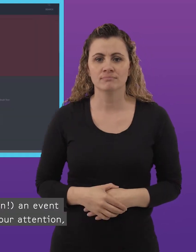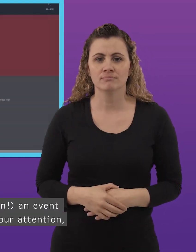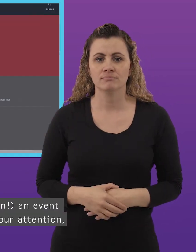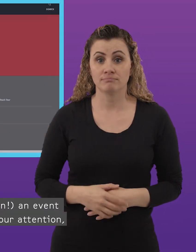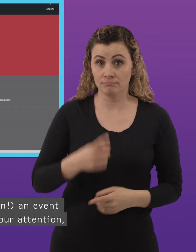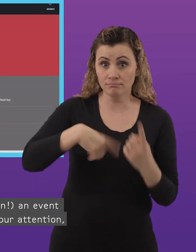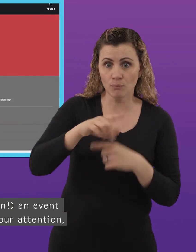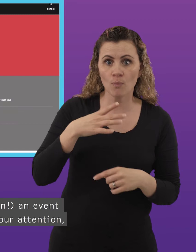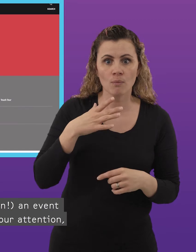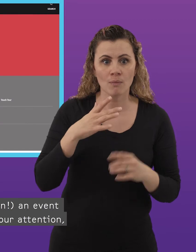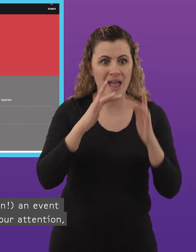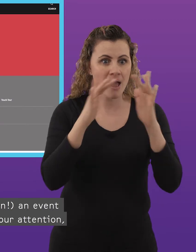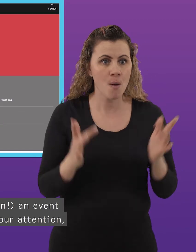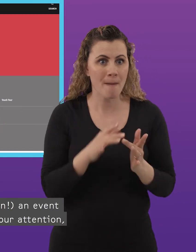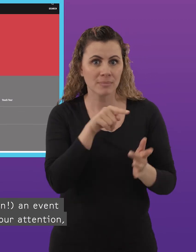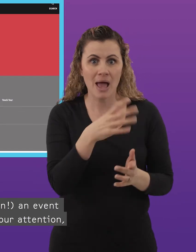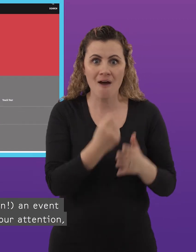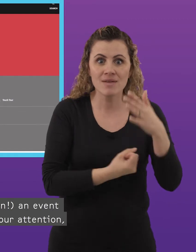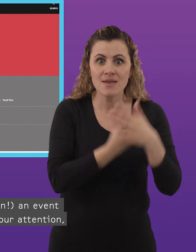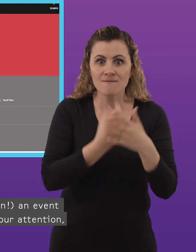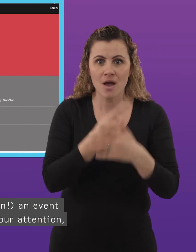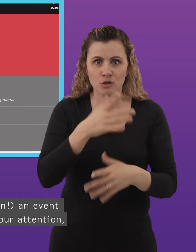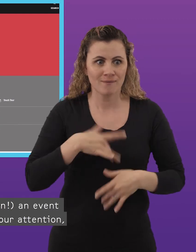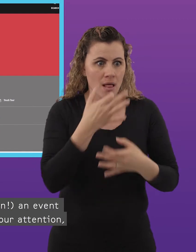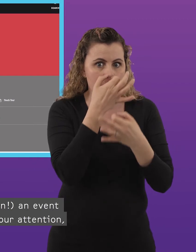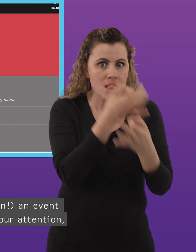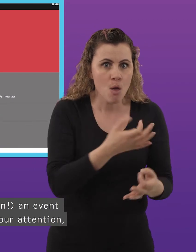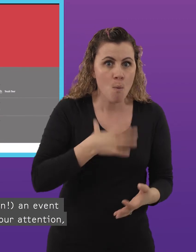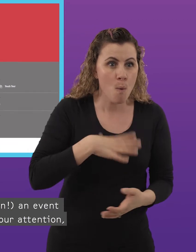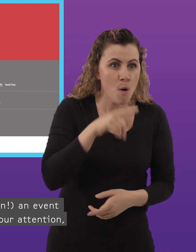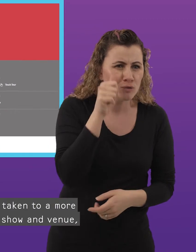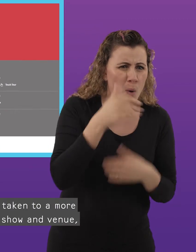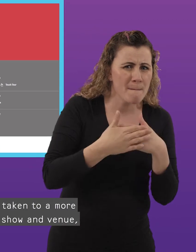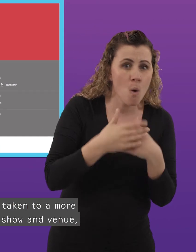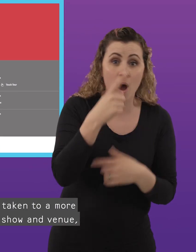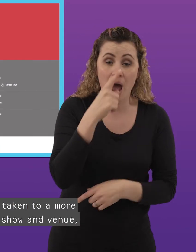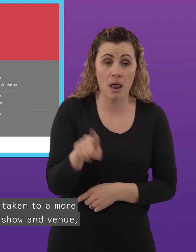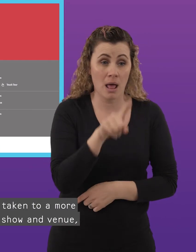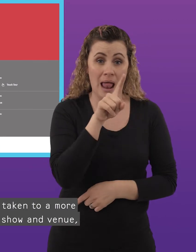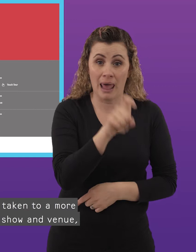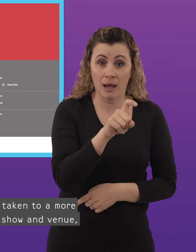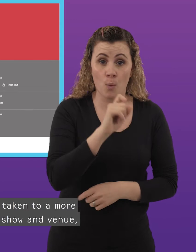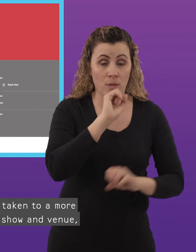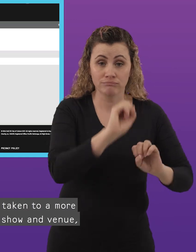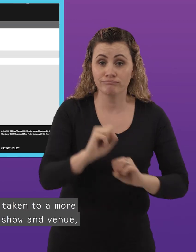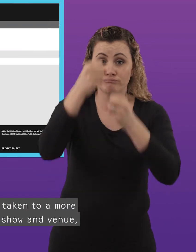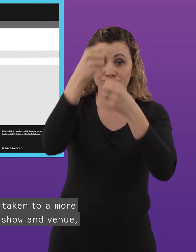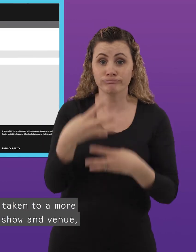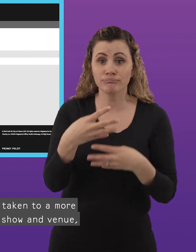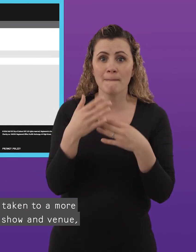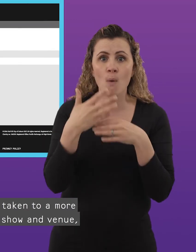or should we say when an event on our website catches your attention click the link and you'll be taken to a more detailed description of the show